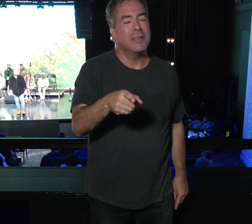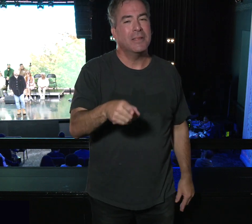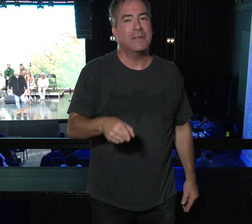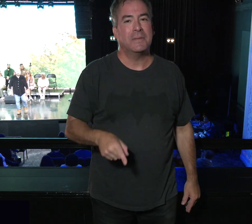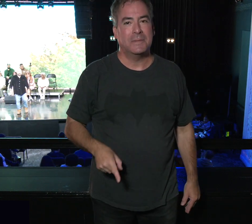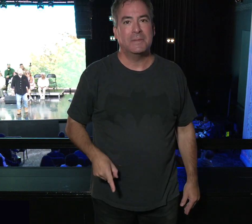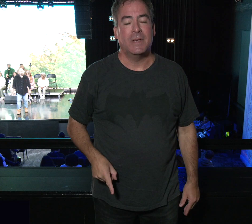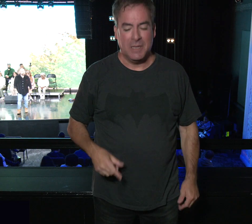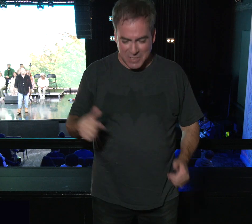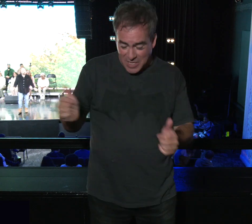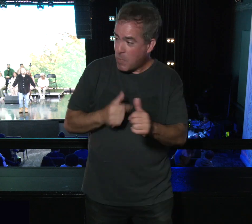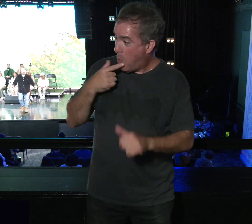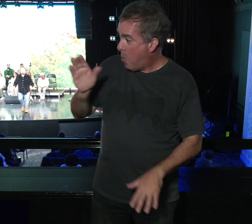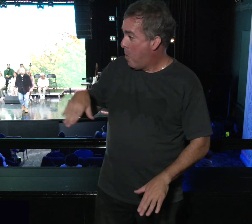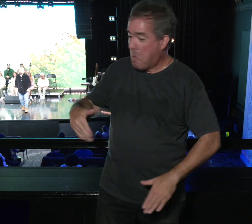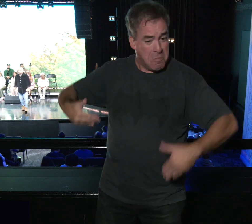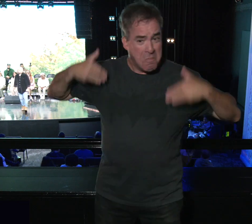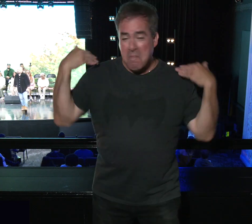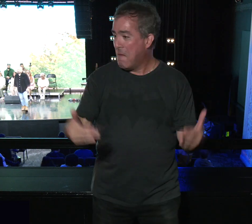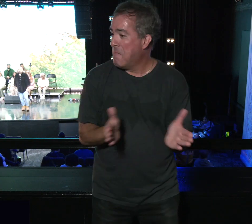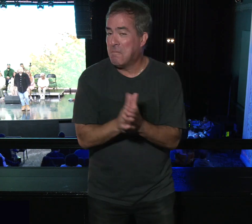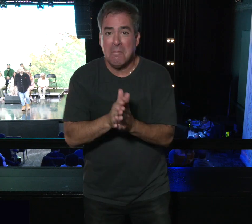Disciples are like, yeah, let's go.